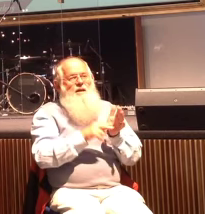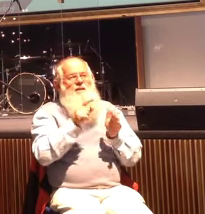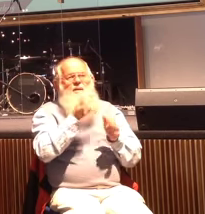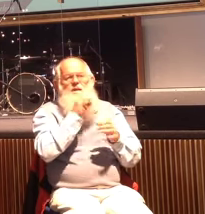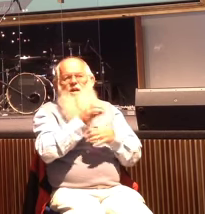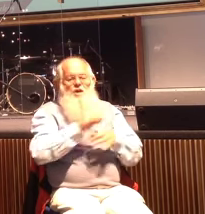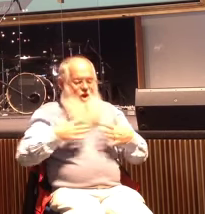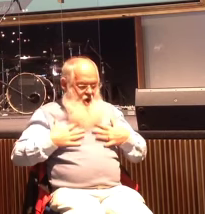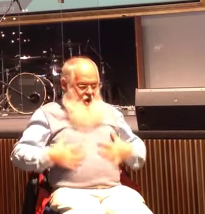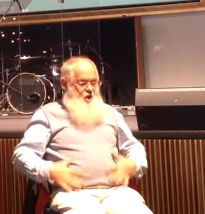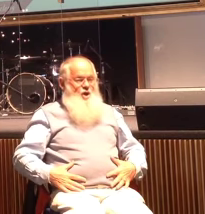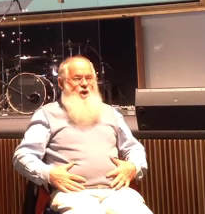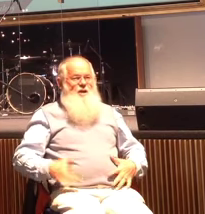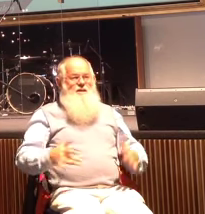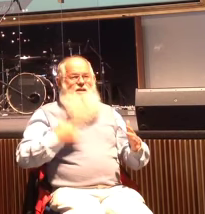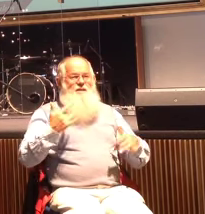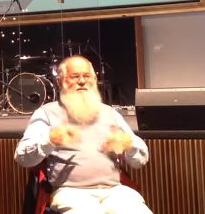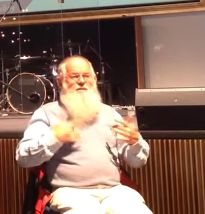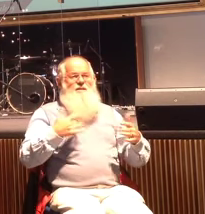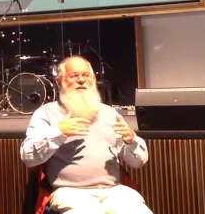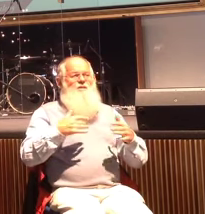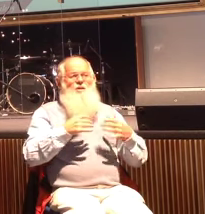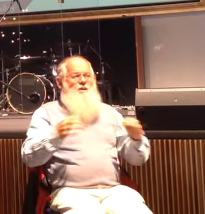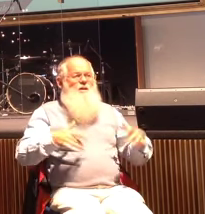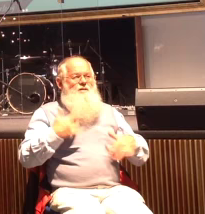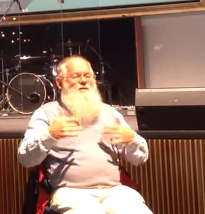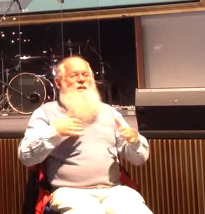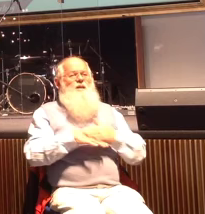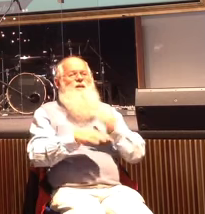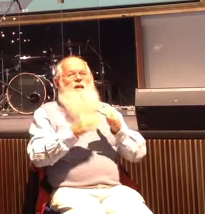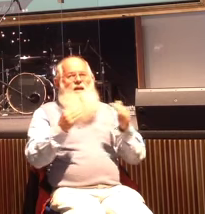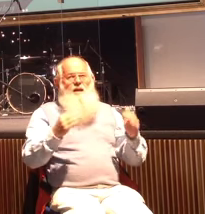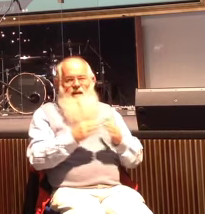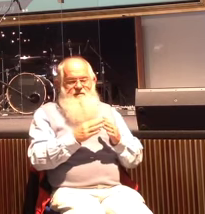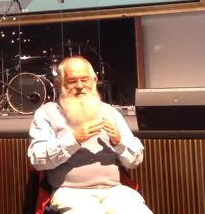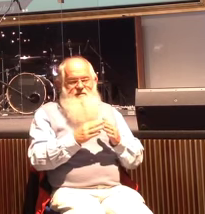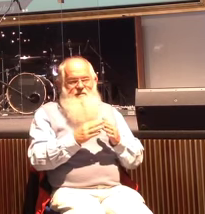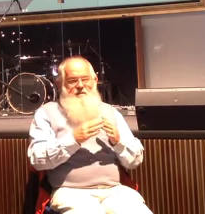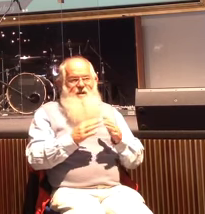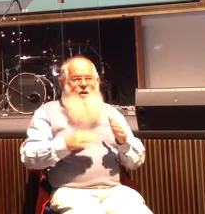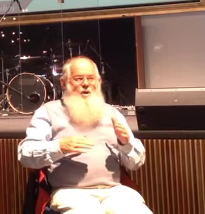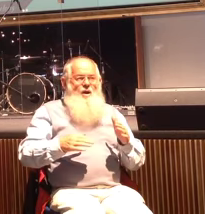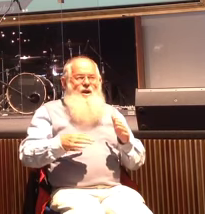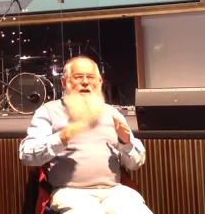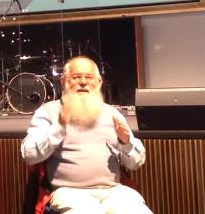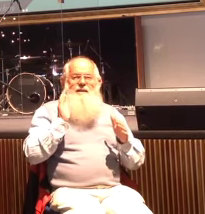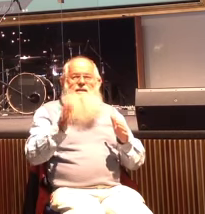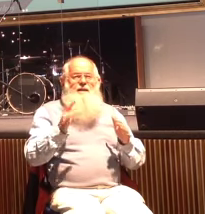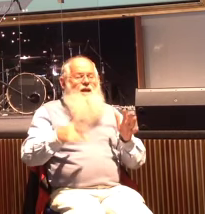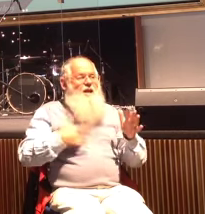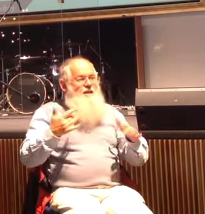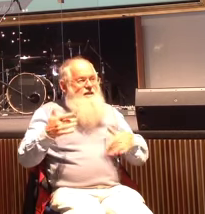and lived in a house. Christ had not lived in a house, all lived in a house, but he had lived in the tombs.